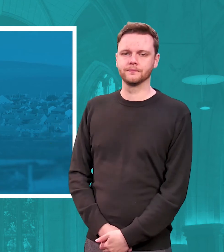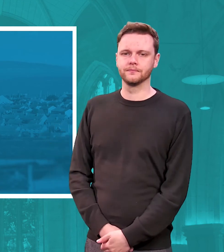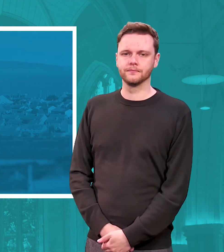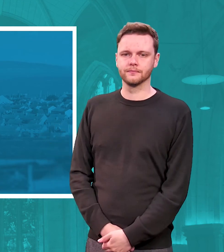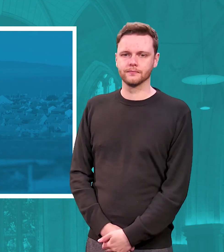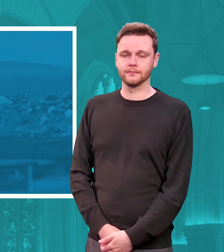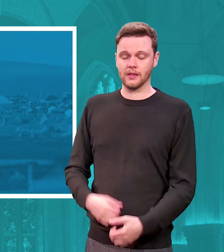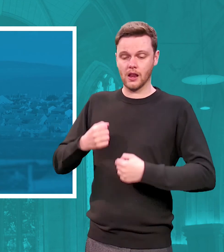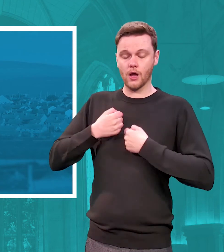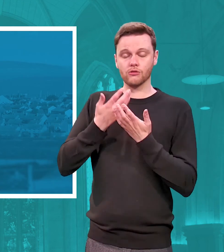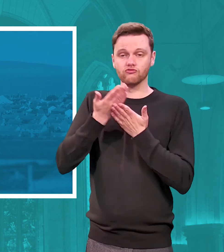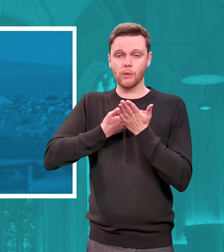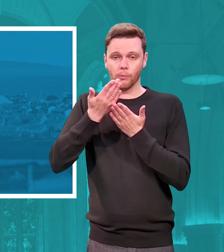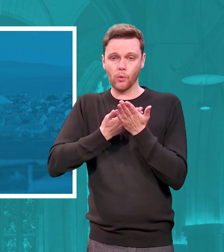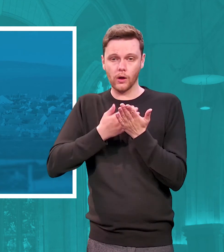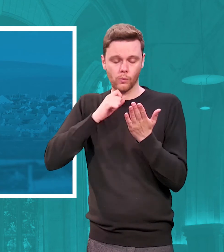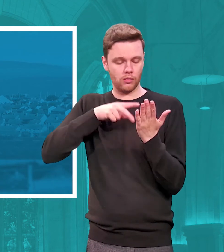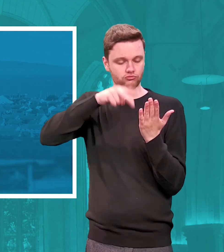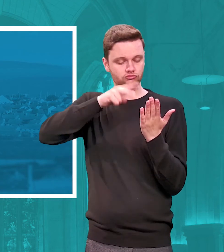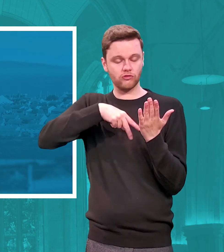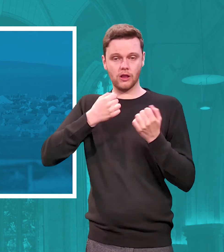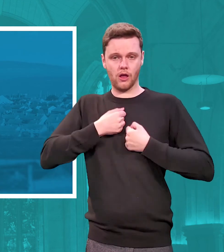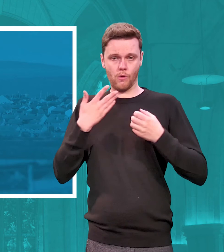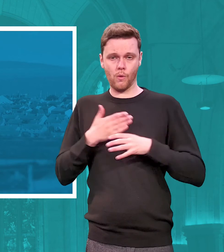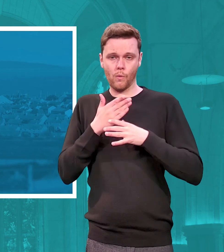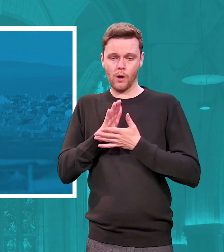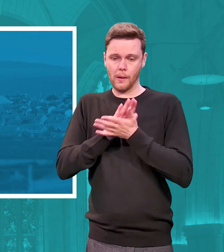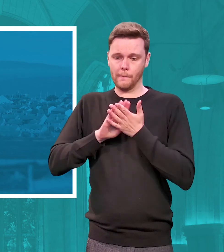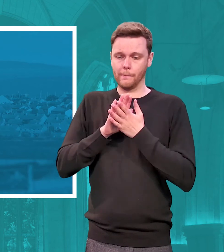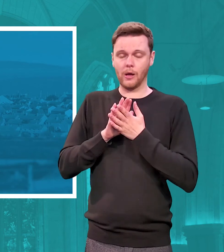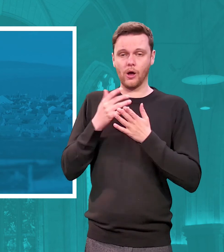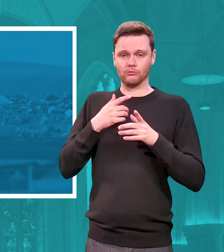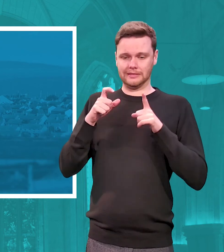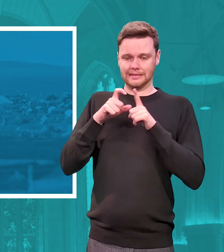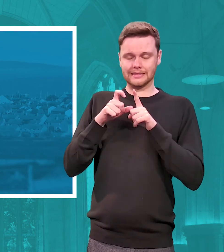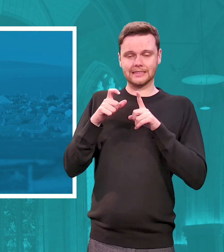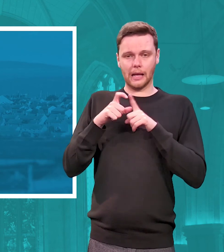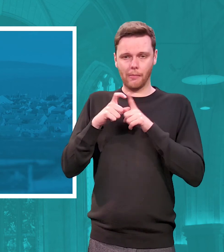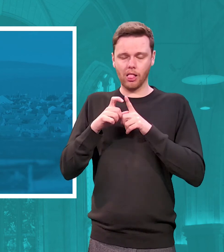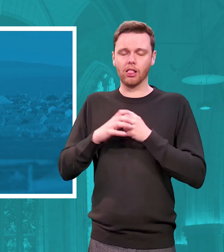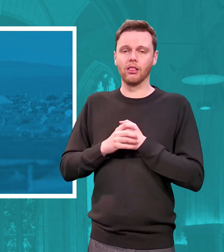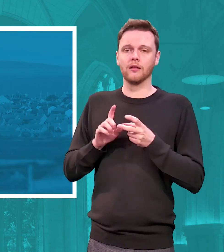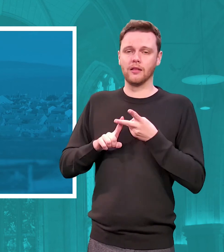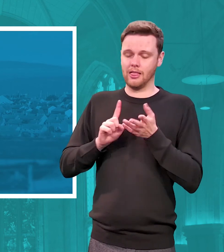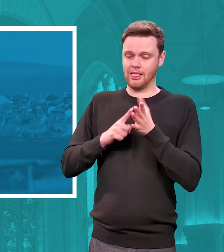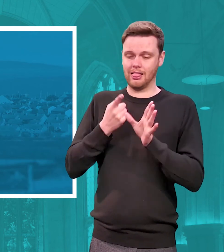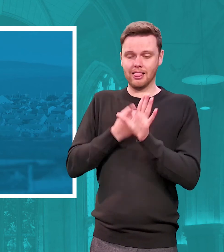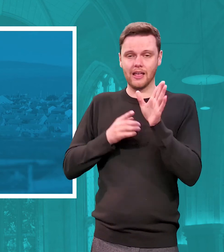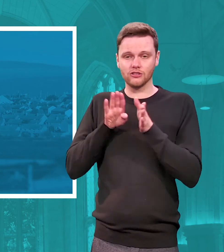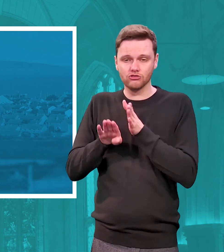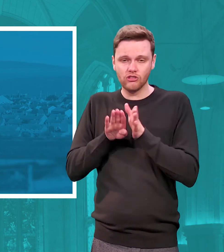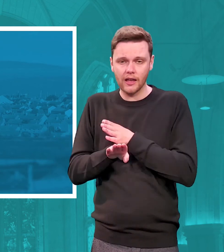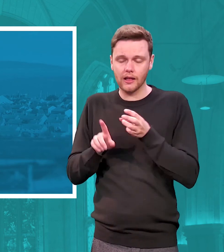in our report you'll read about our work on discipleship the lay training program and talking